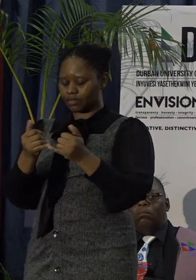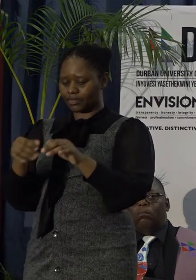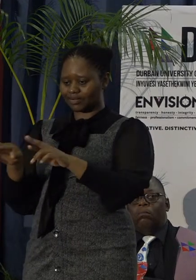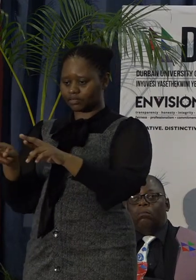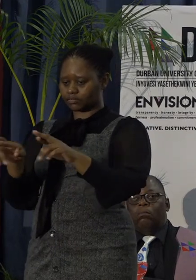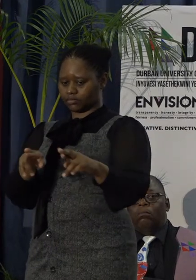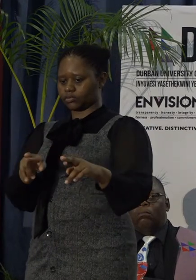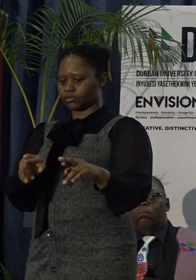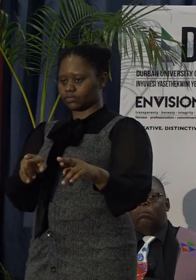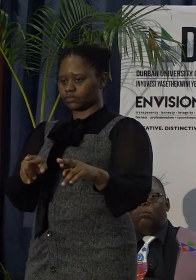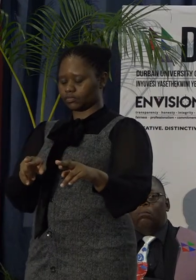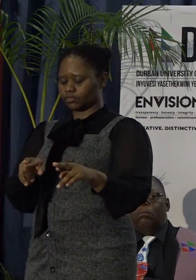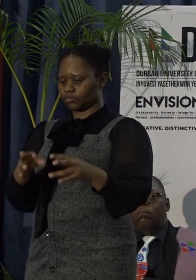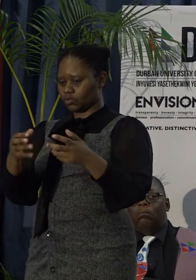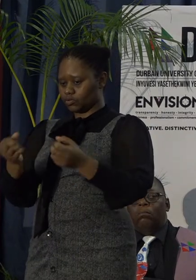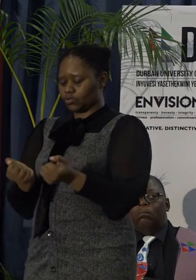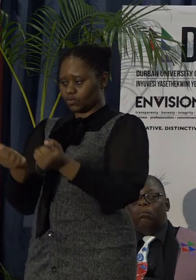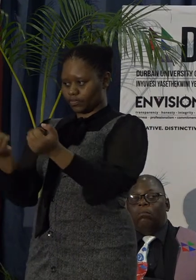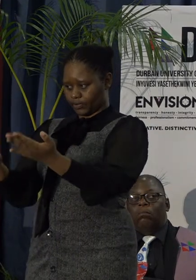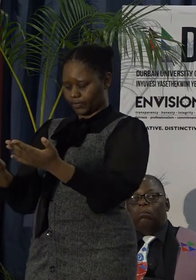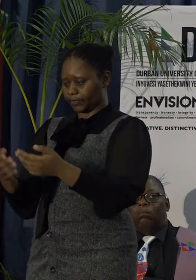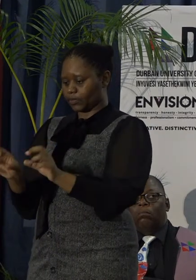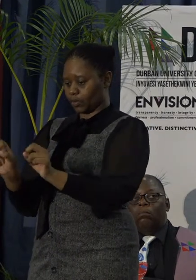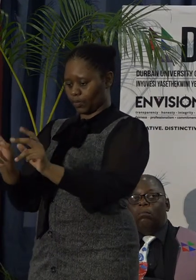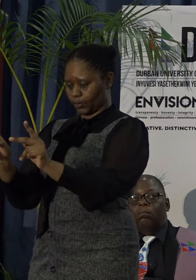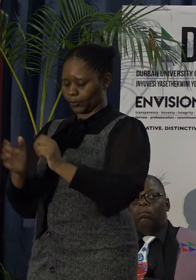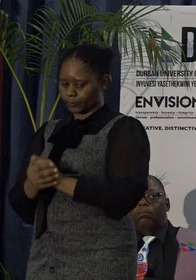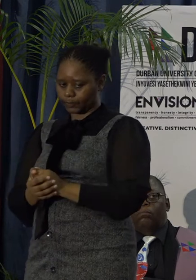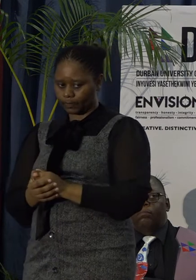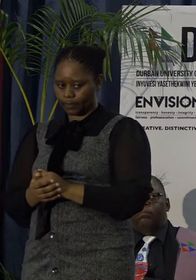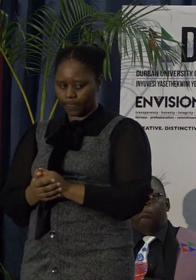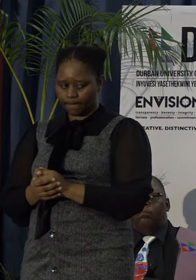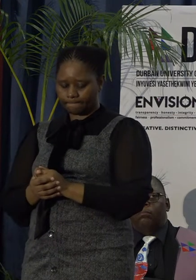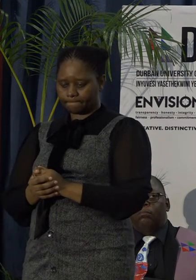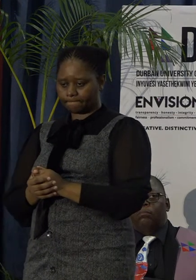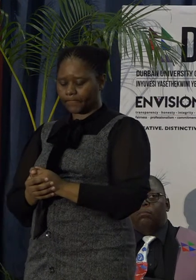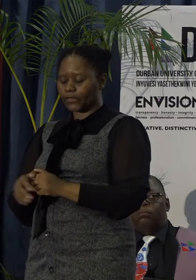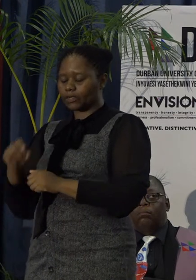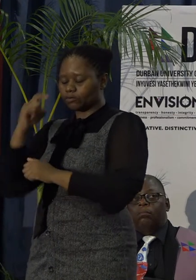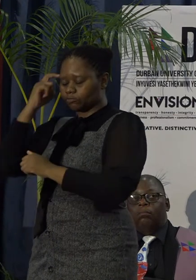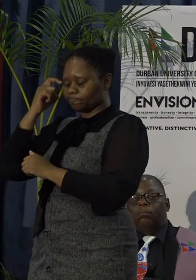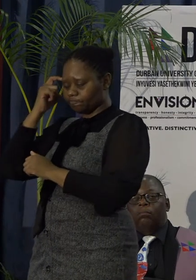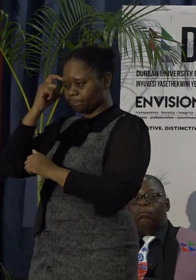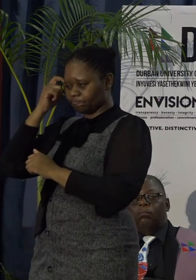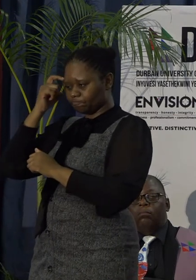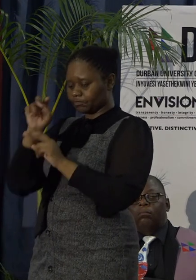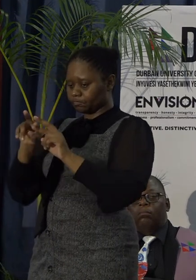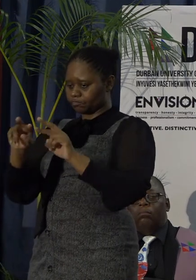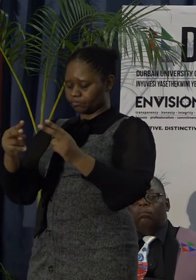to provide them with that opportunity. We've got to think different.